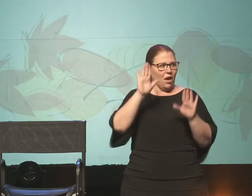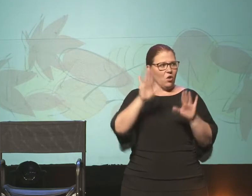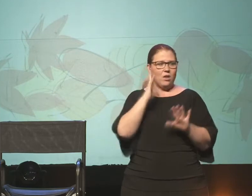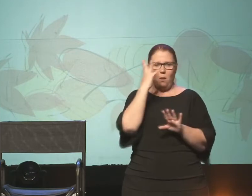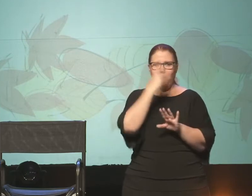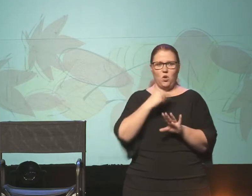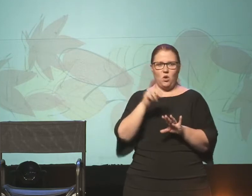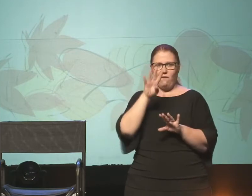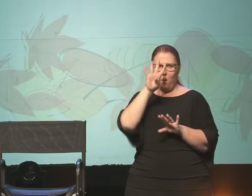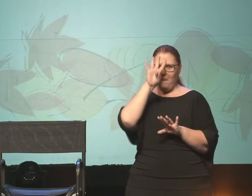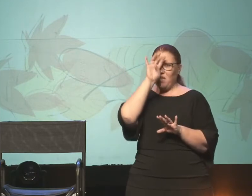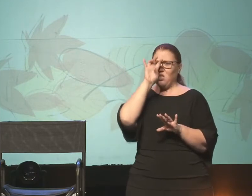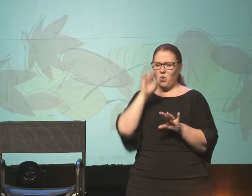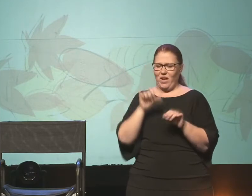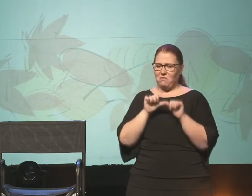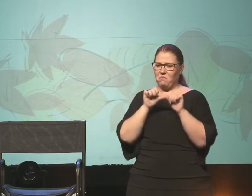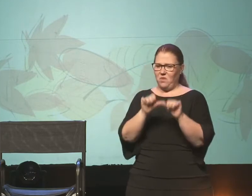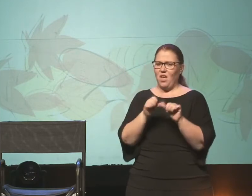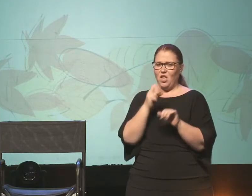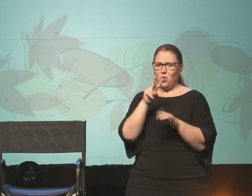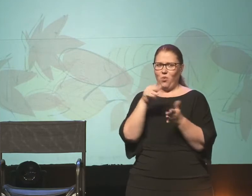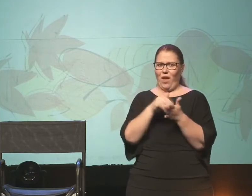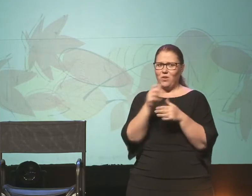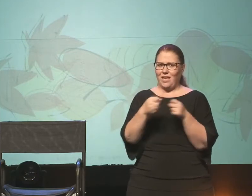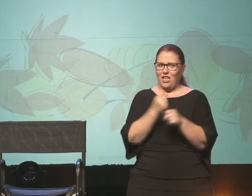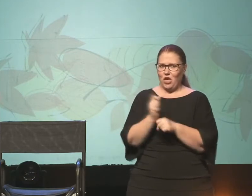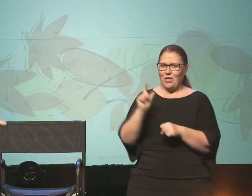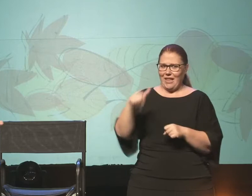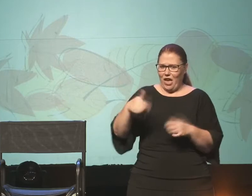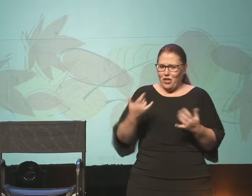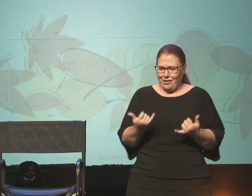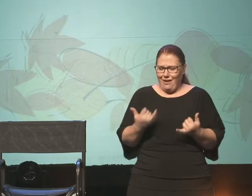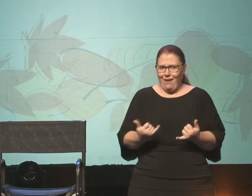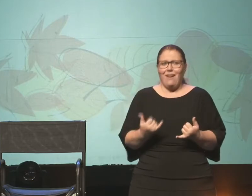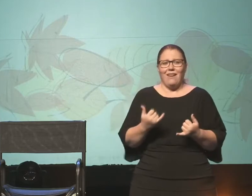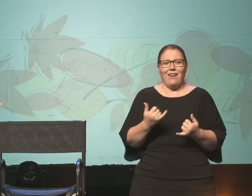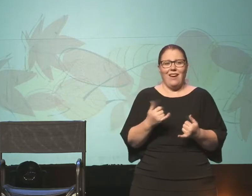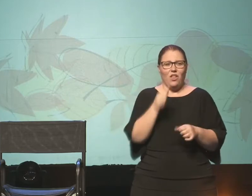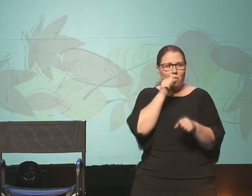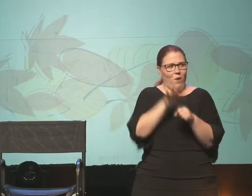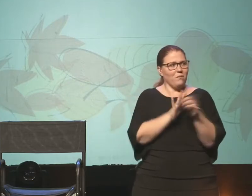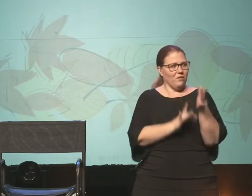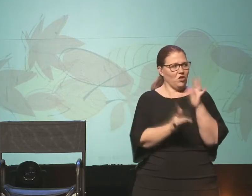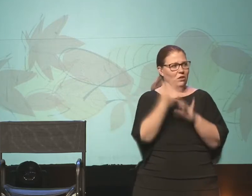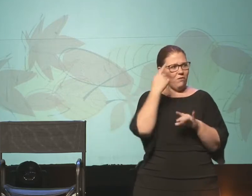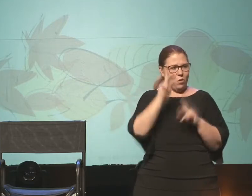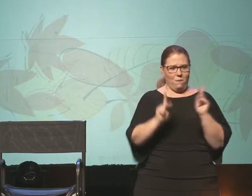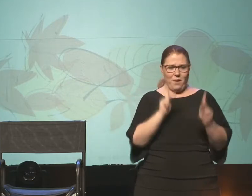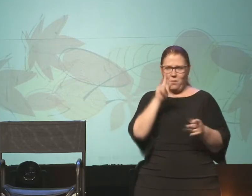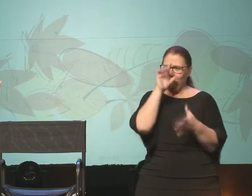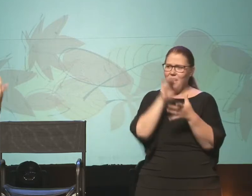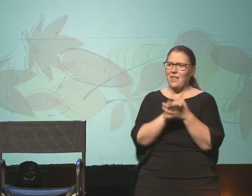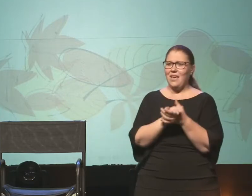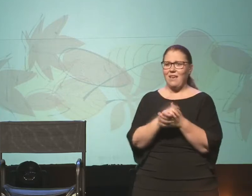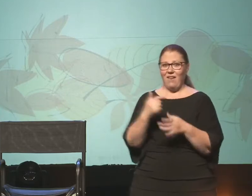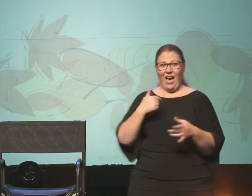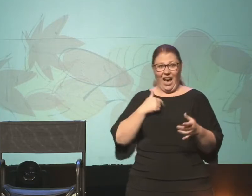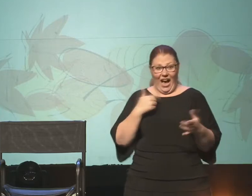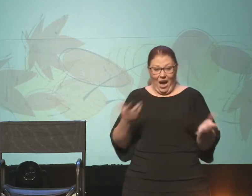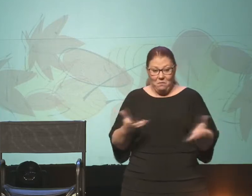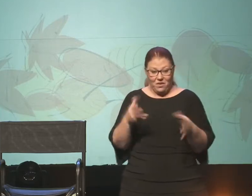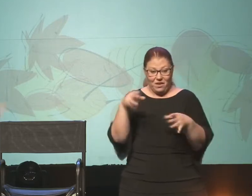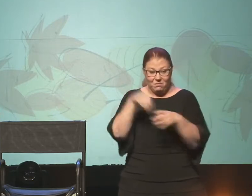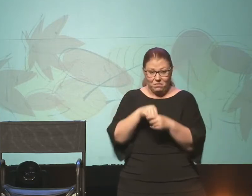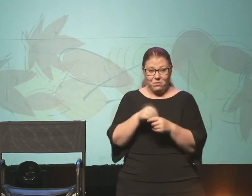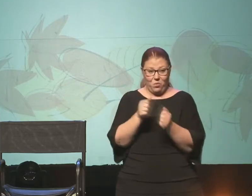mystery still carries on today, 2,000 years later, that the promise of Jesus was for those who believe, those who gather, I'm right there in their midst in